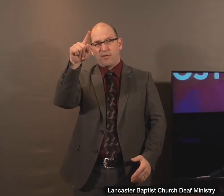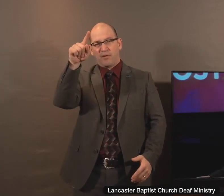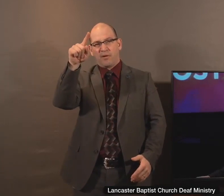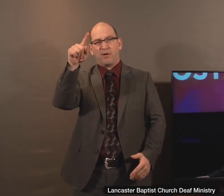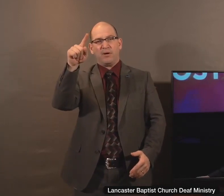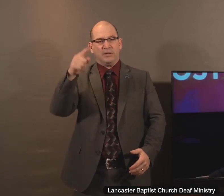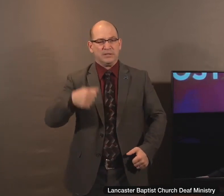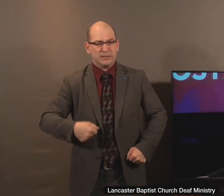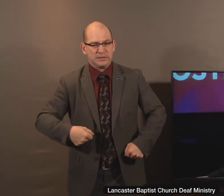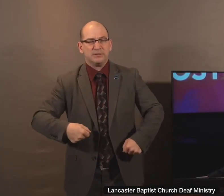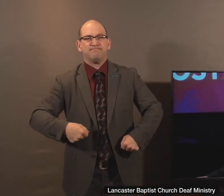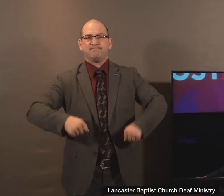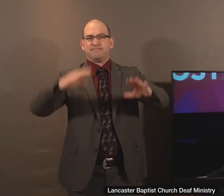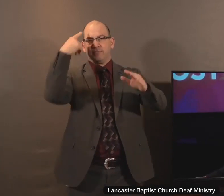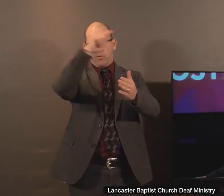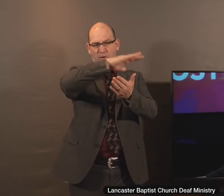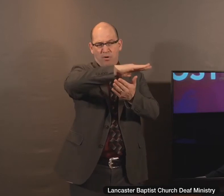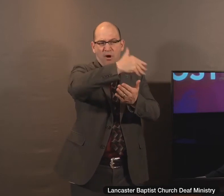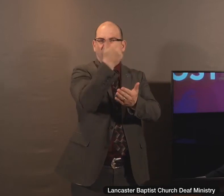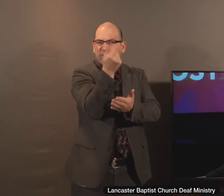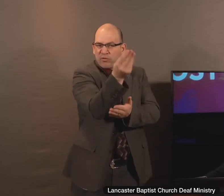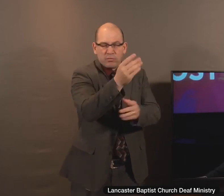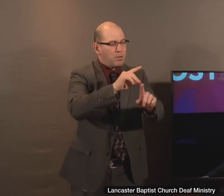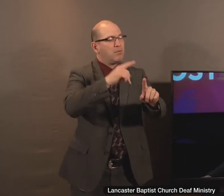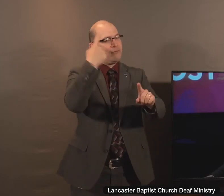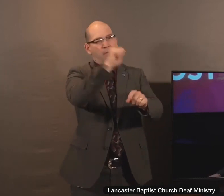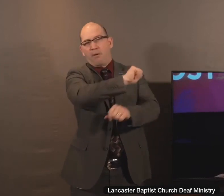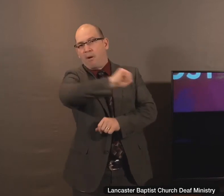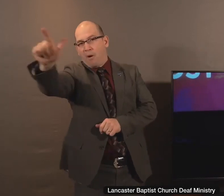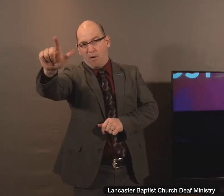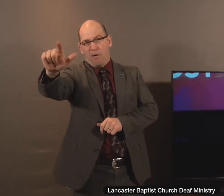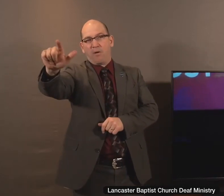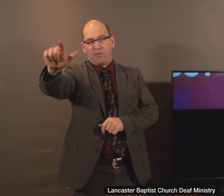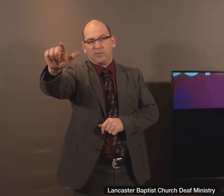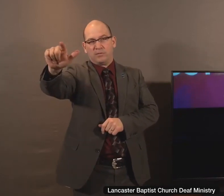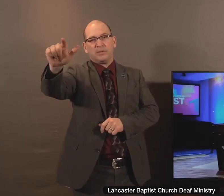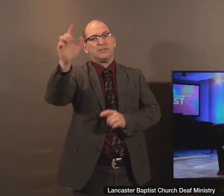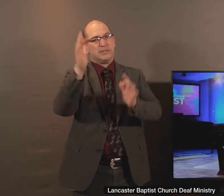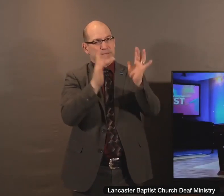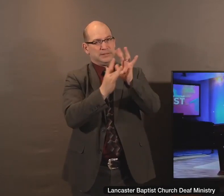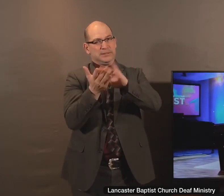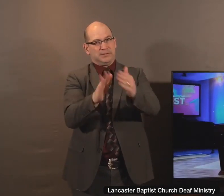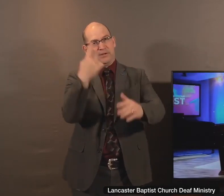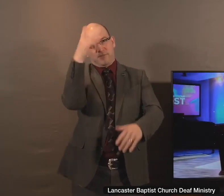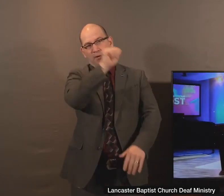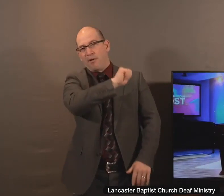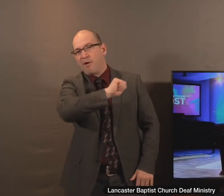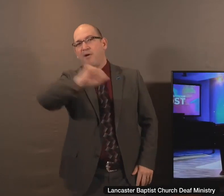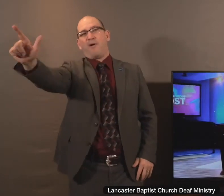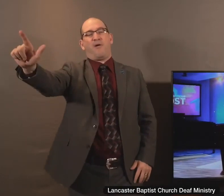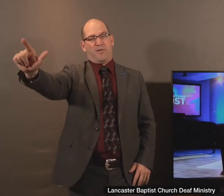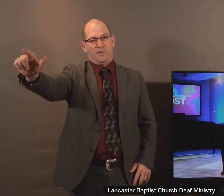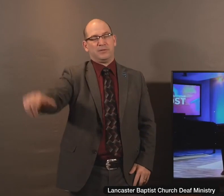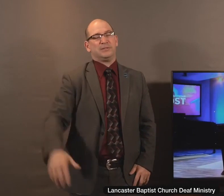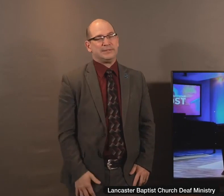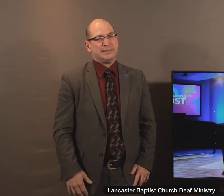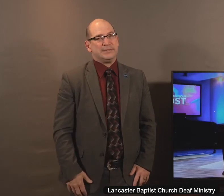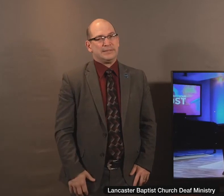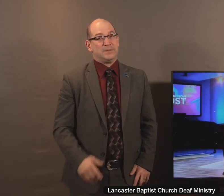but for all who would believe on his finished work and on his precious name. And so we're